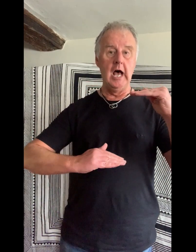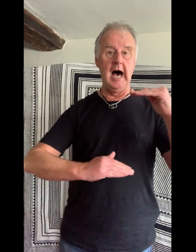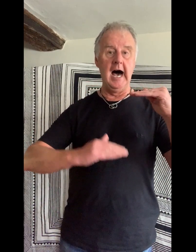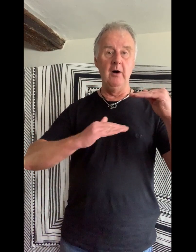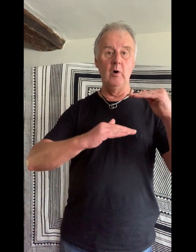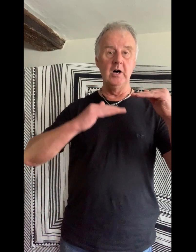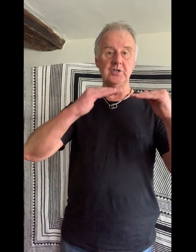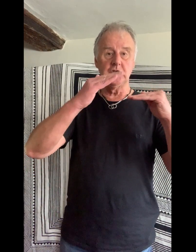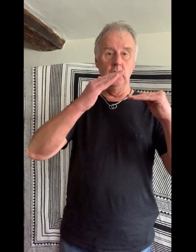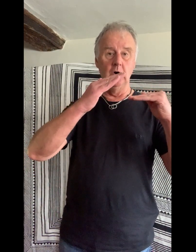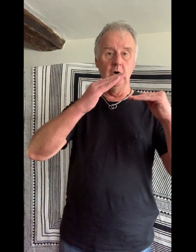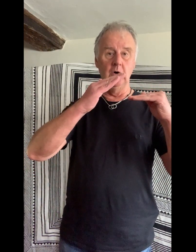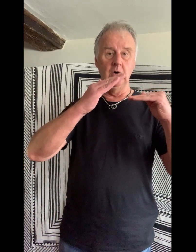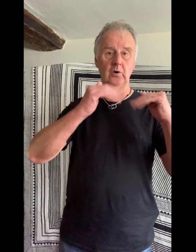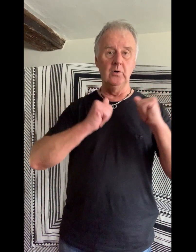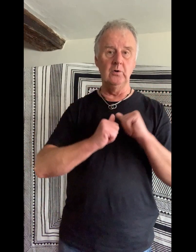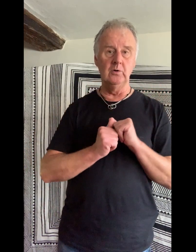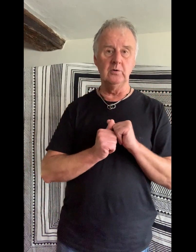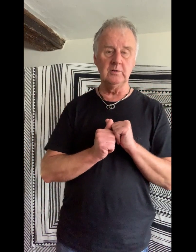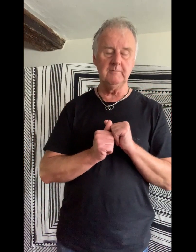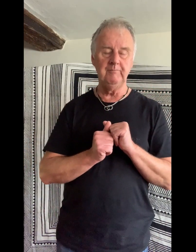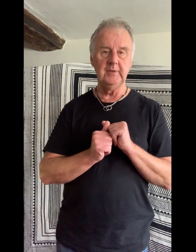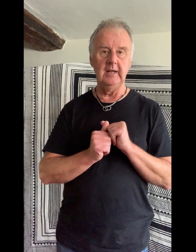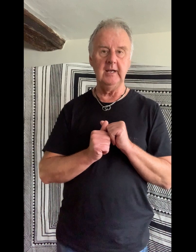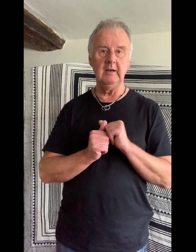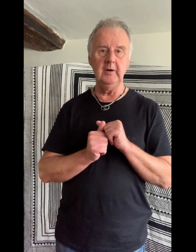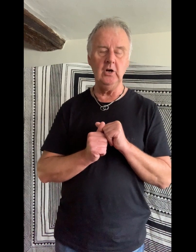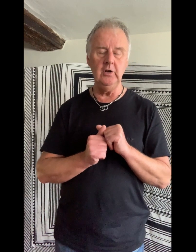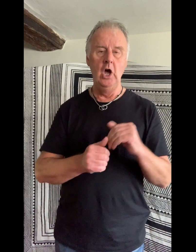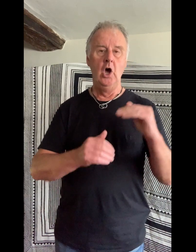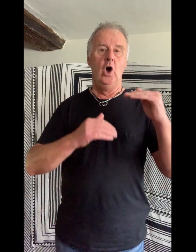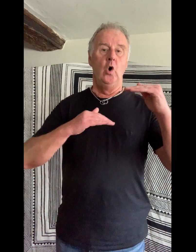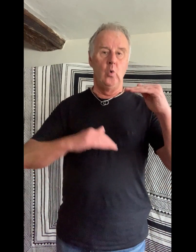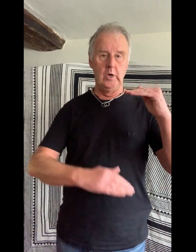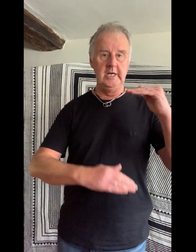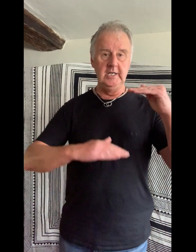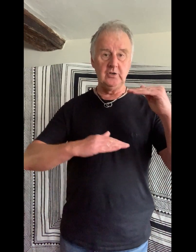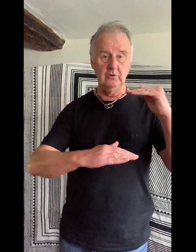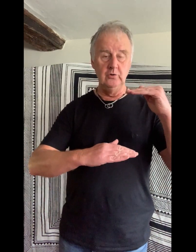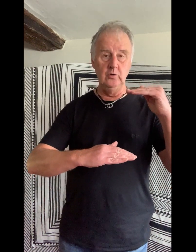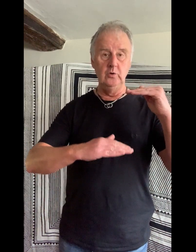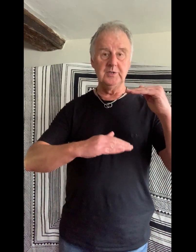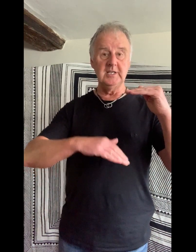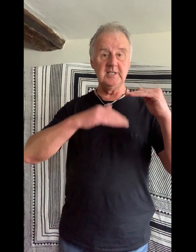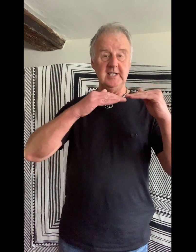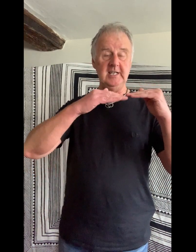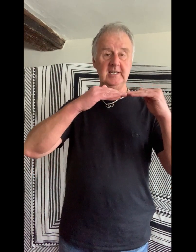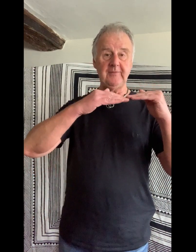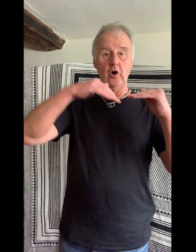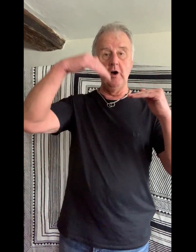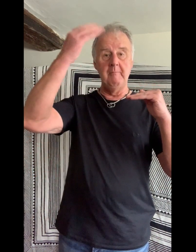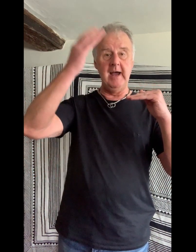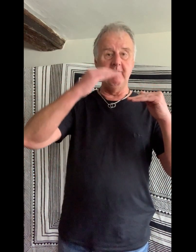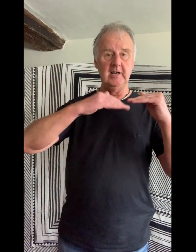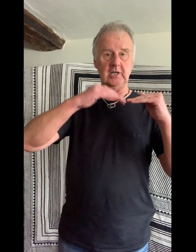I was told. And then going on. We'd cruise the seas for American